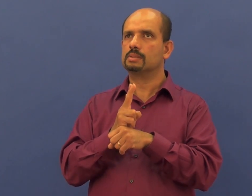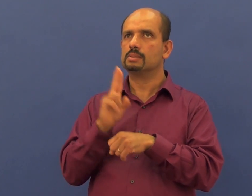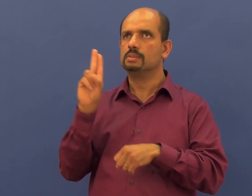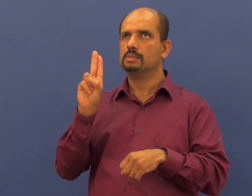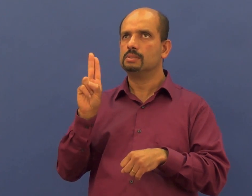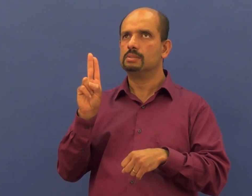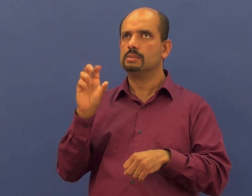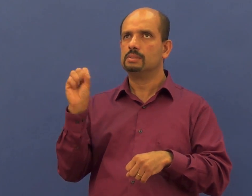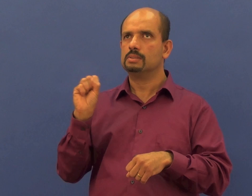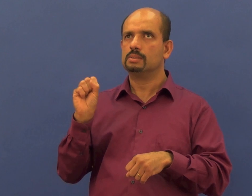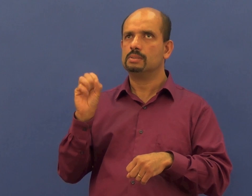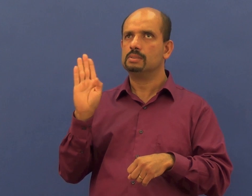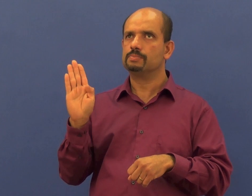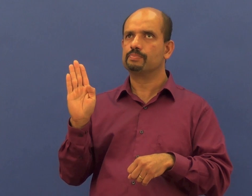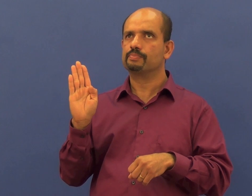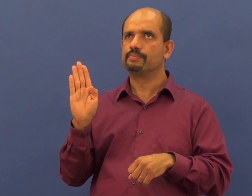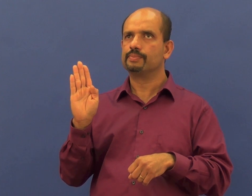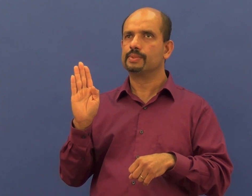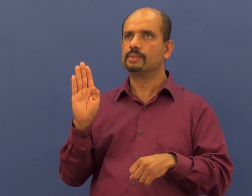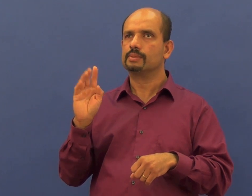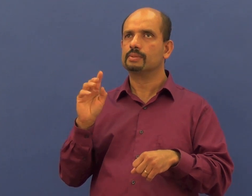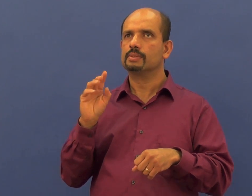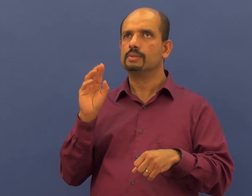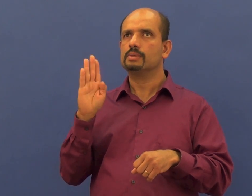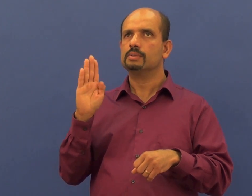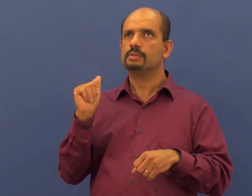to an external monitor via a VGA port.